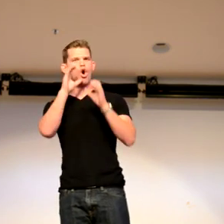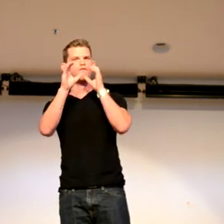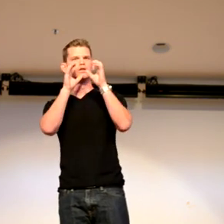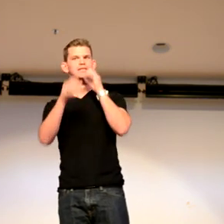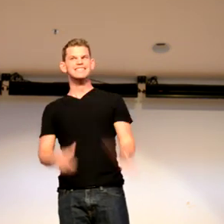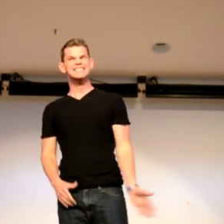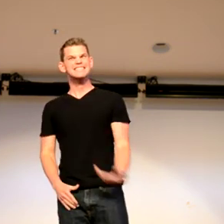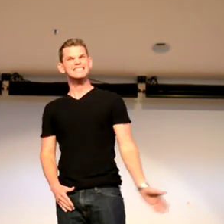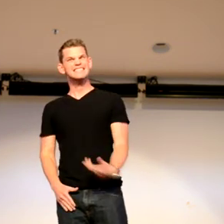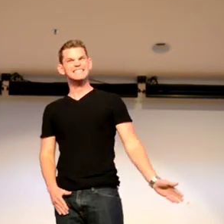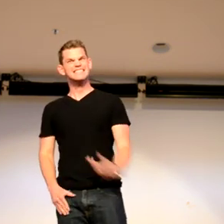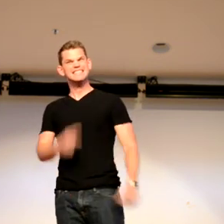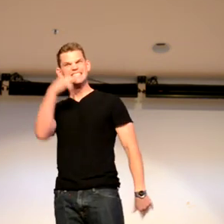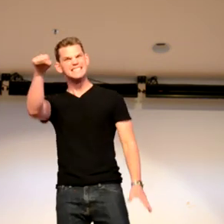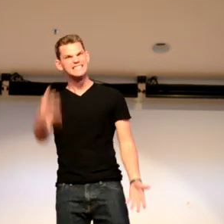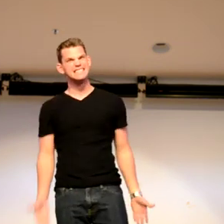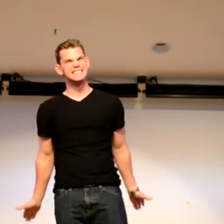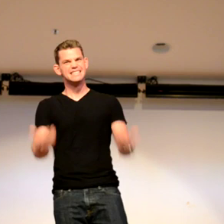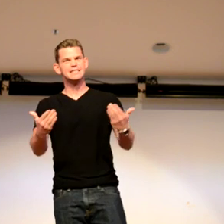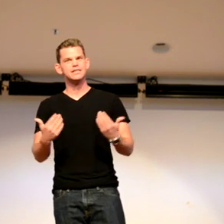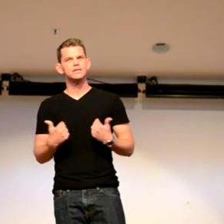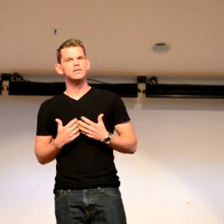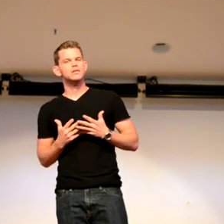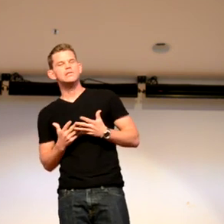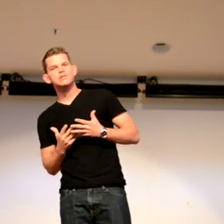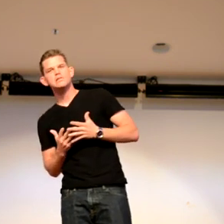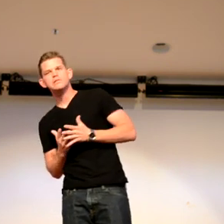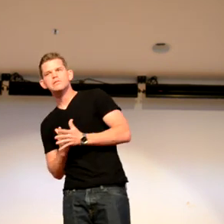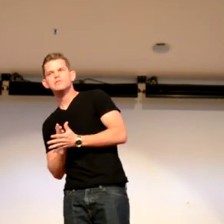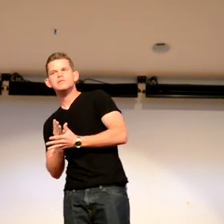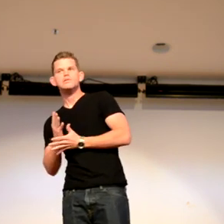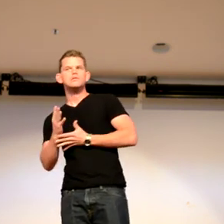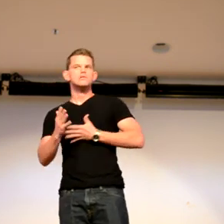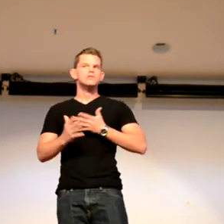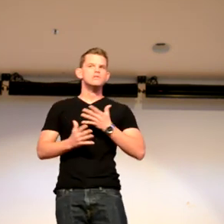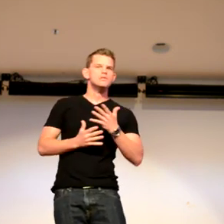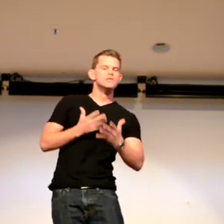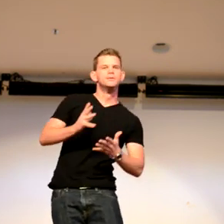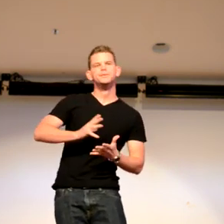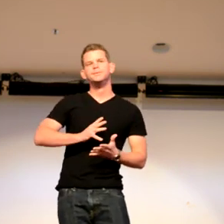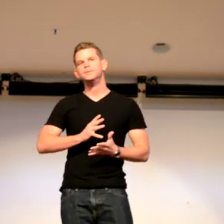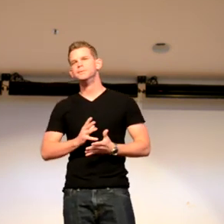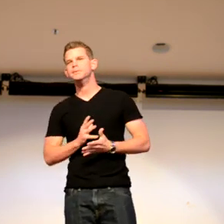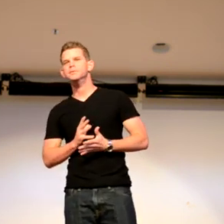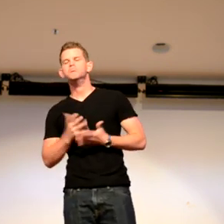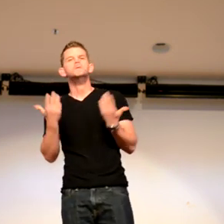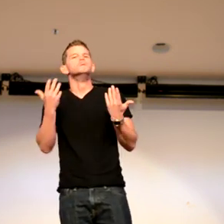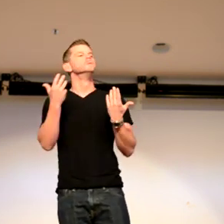Deaf friends saw this conversation between me and this director. They said, yes, go, go, you know, do it. And I said,